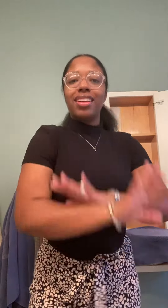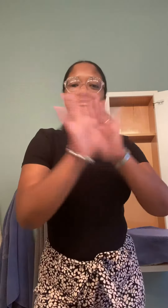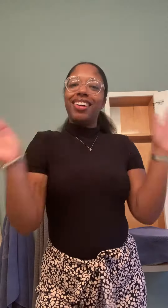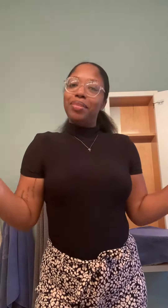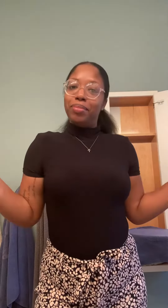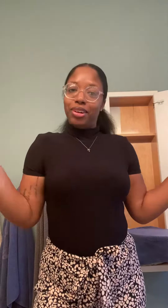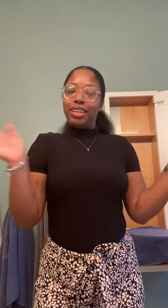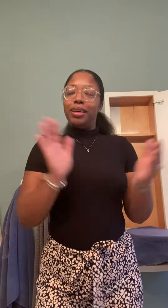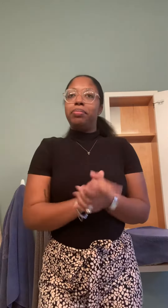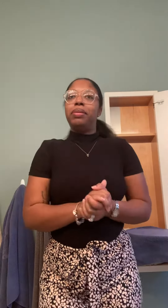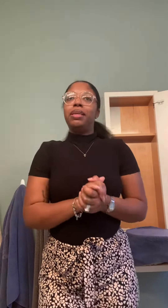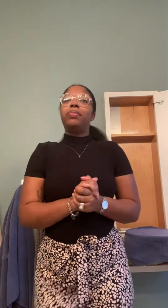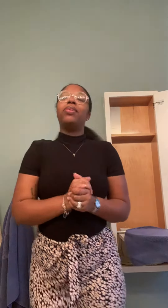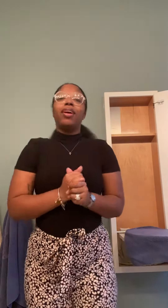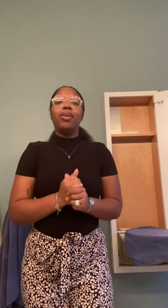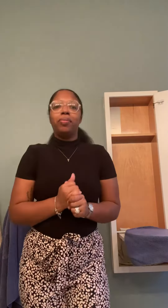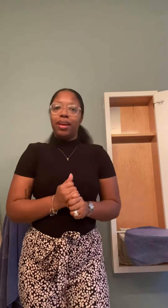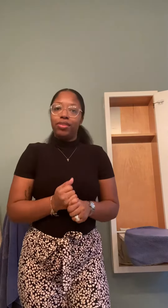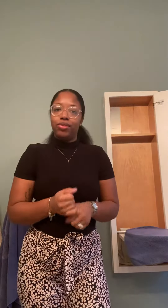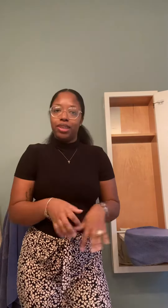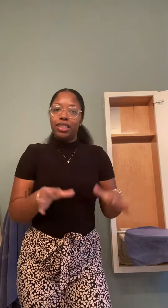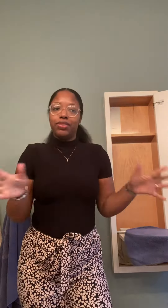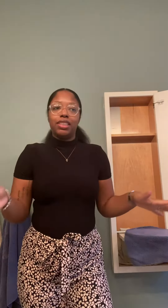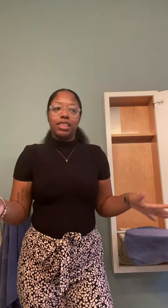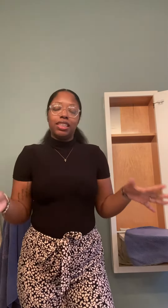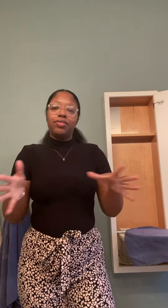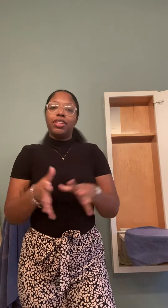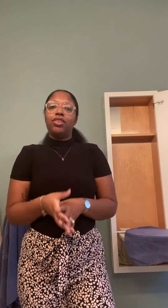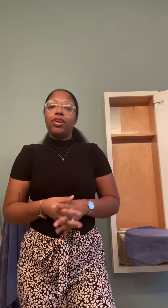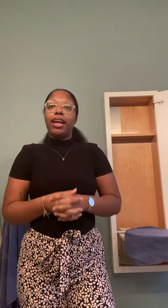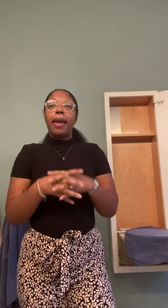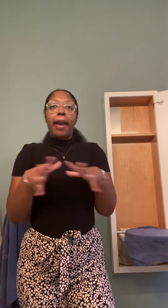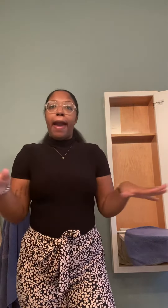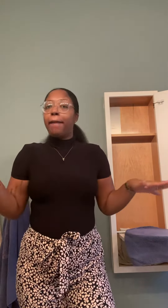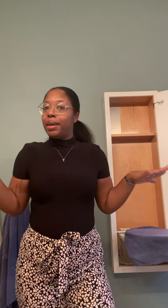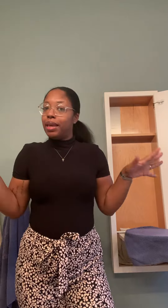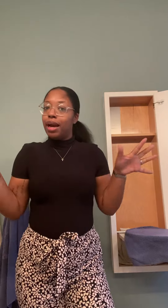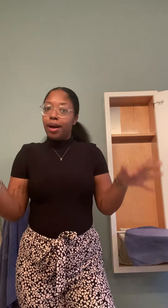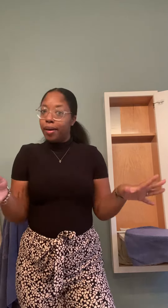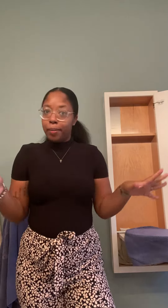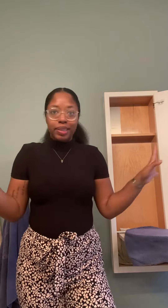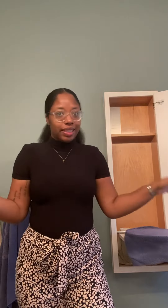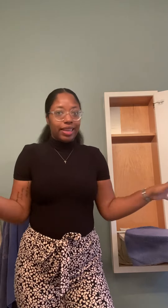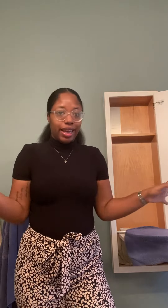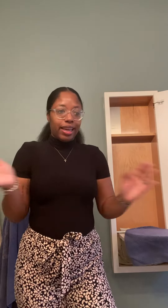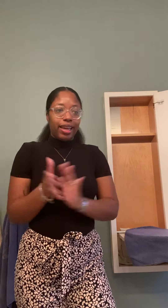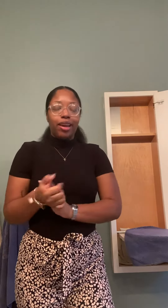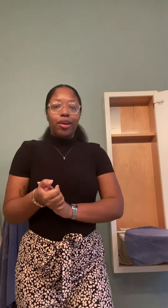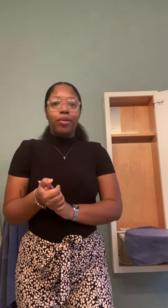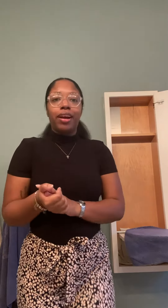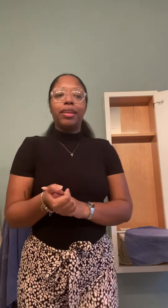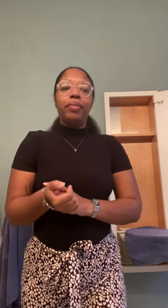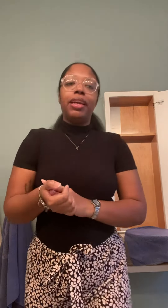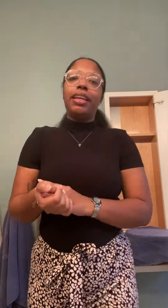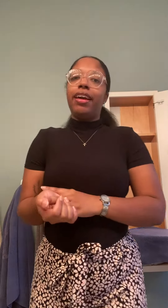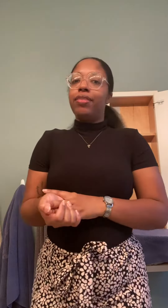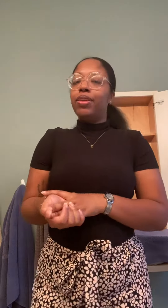Good morning, good people. I hope everyone is feeling good and great. Happy hump day. We are at the midday of the